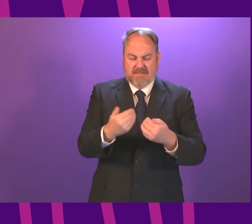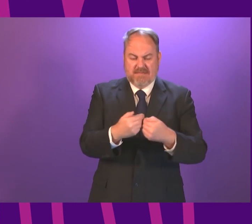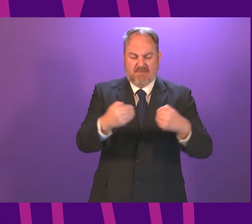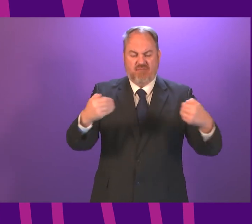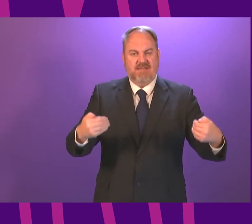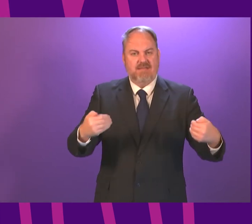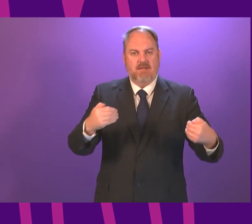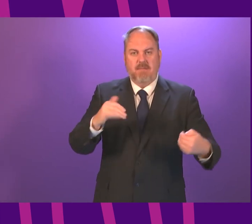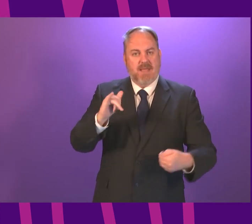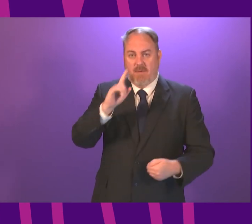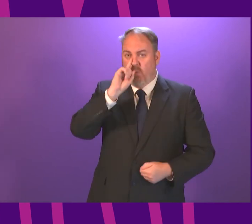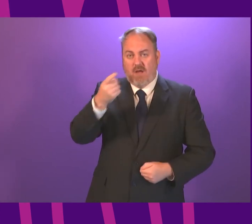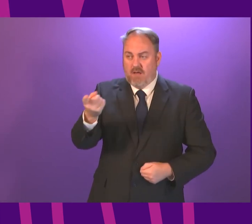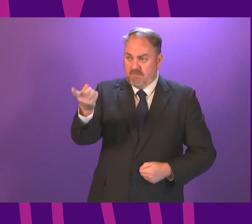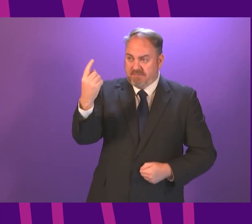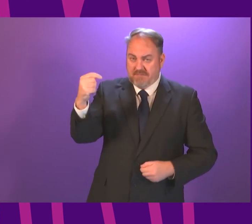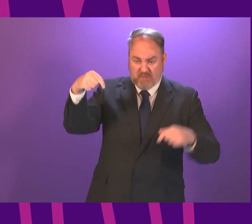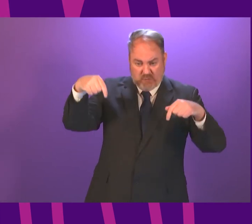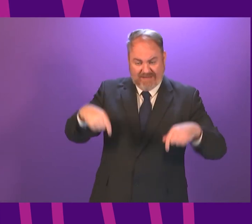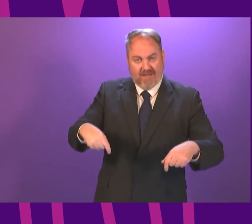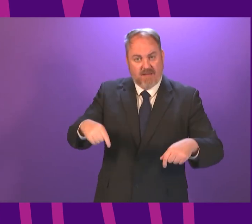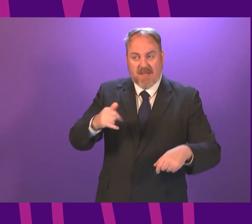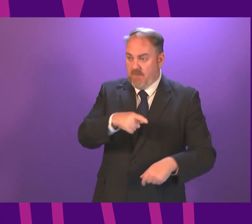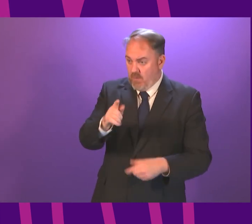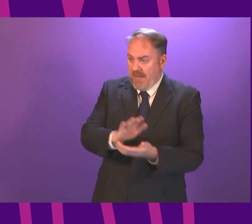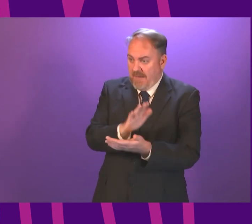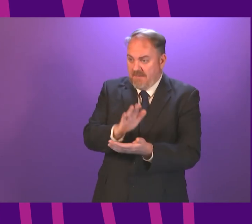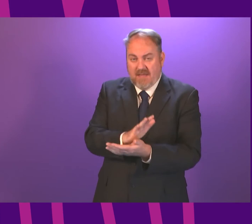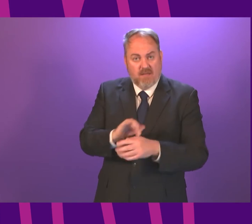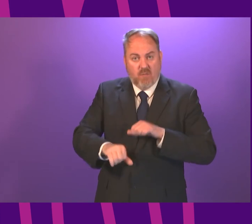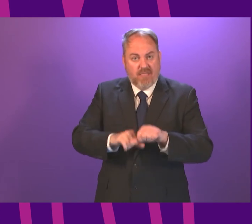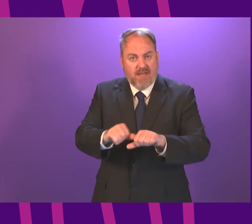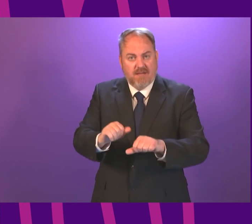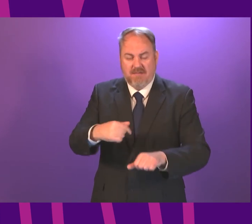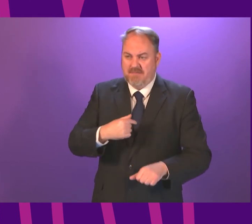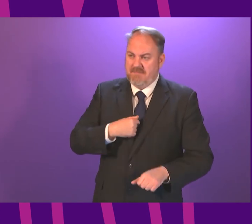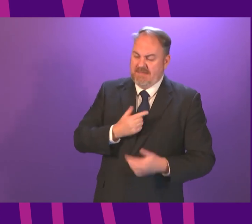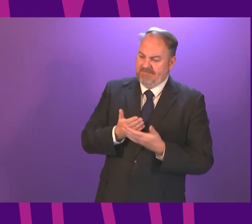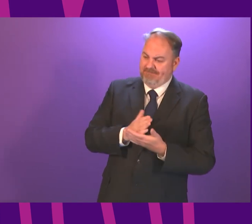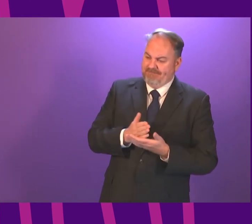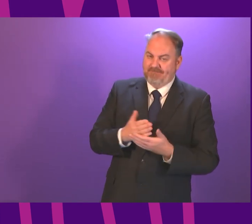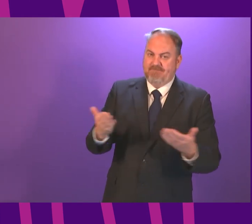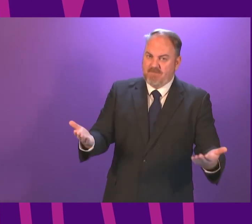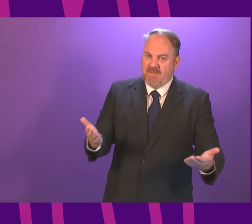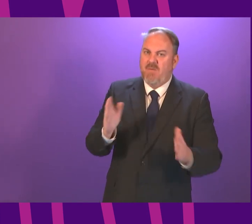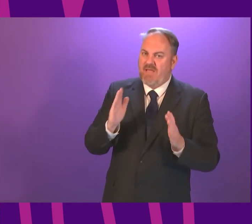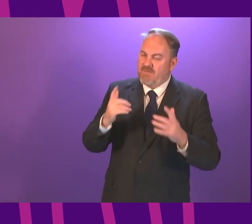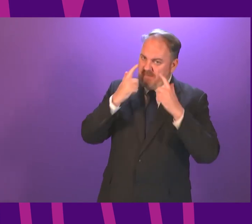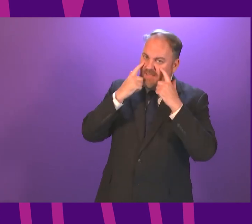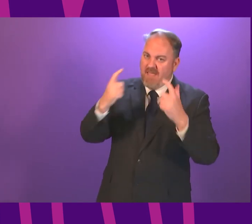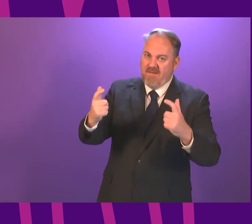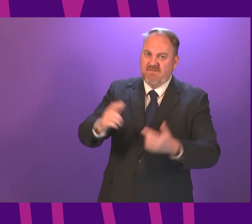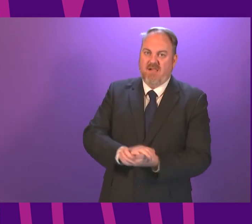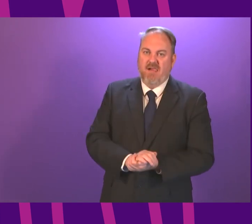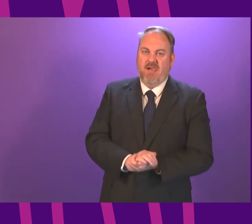future to do that in the same way. Now, that may be something Parliament is comfortable with, but it is just one example of the need to take care over this.